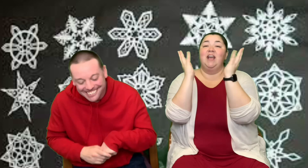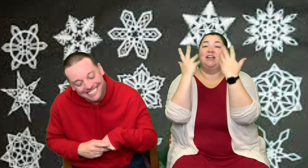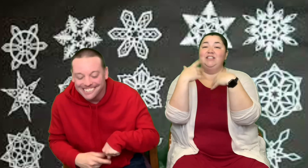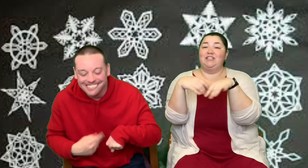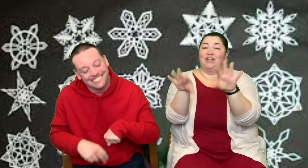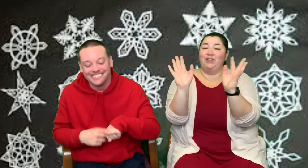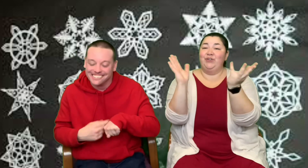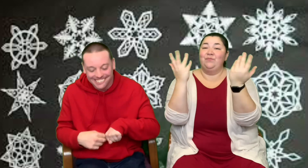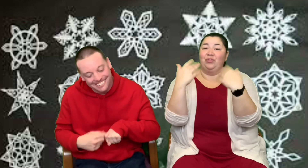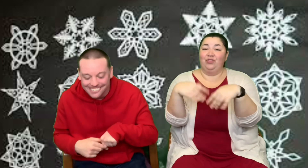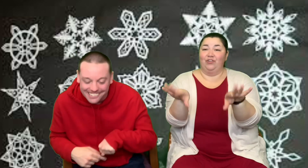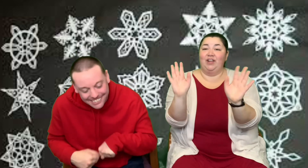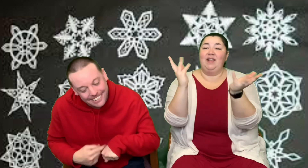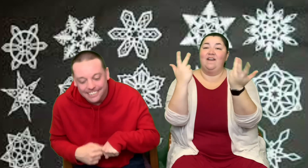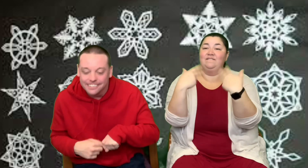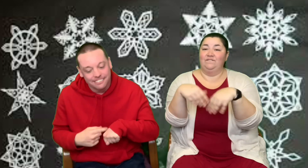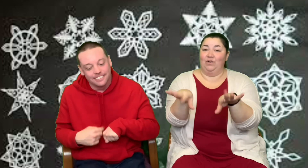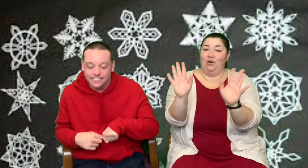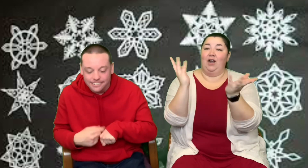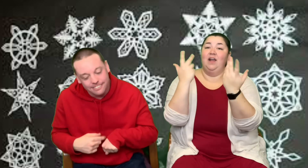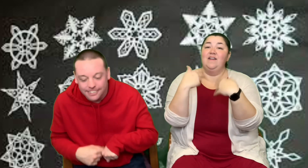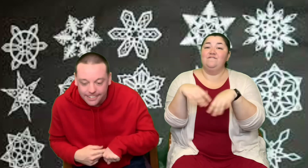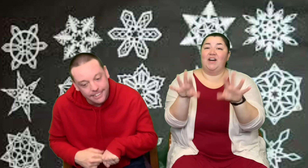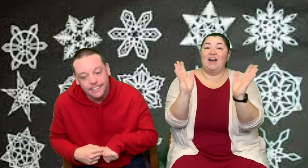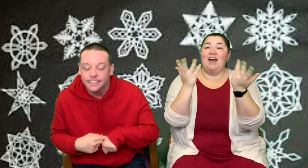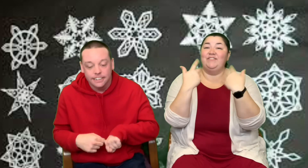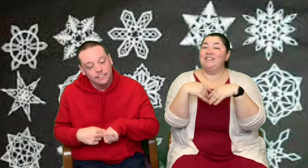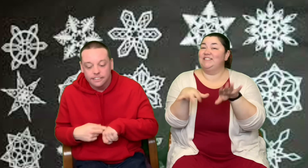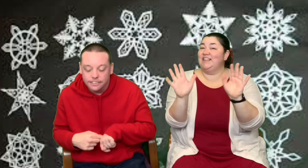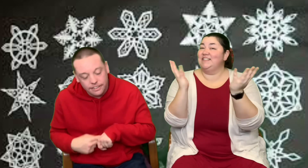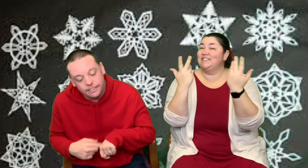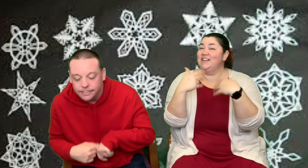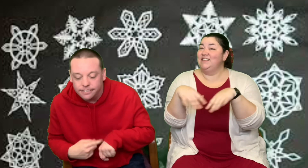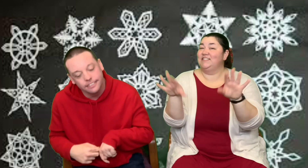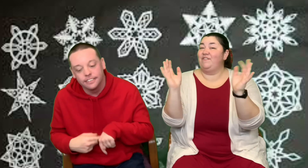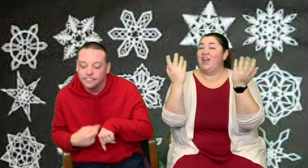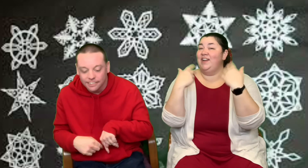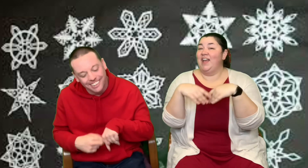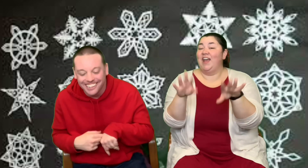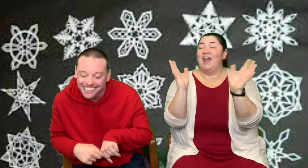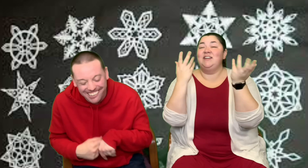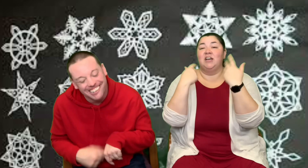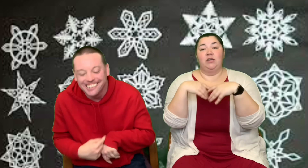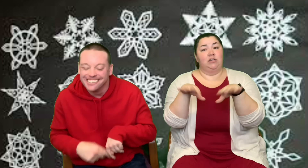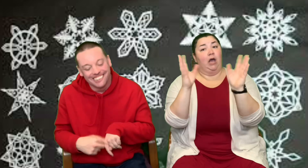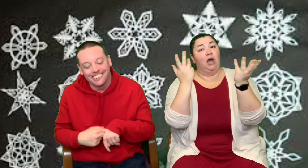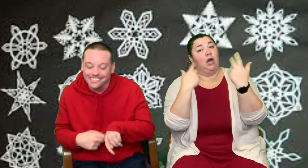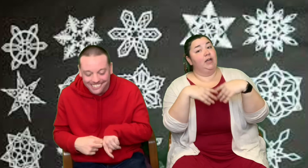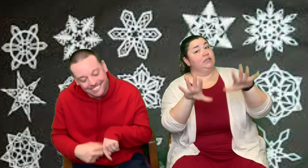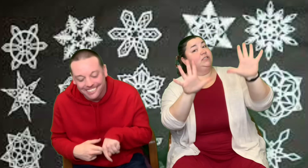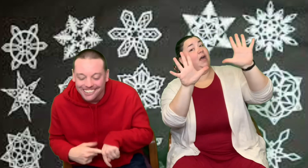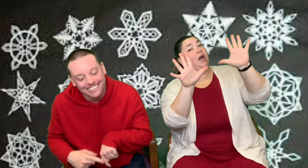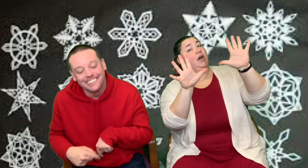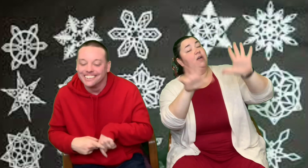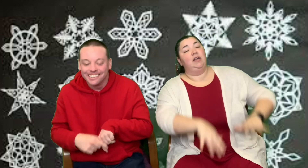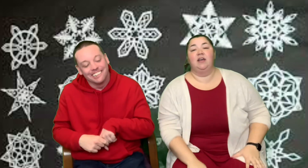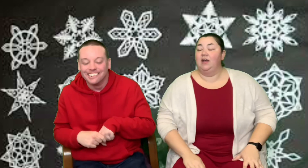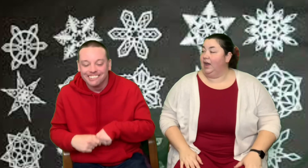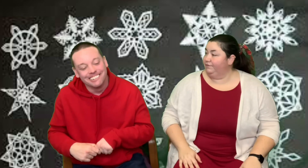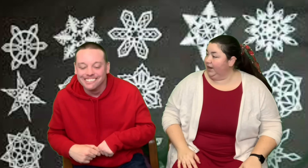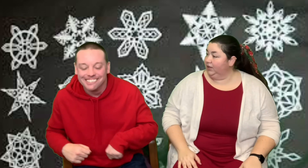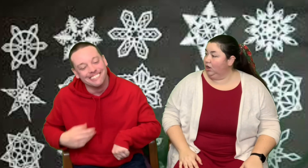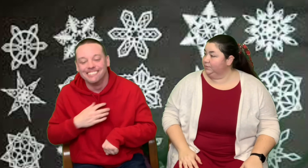One, two, three, four, five, six, seven, eight, nine, ten.